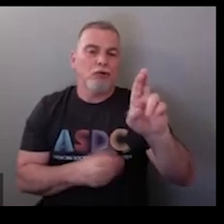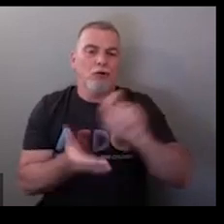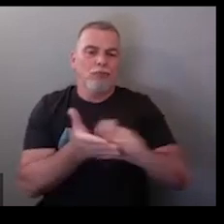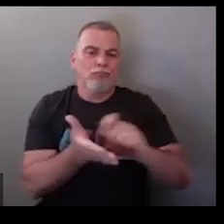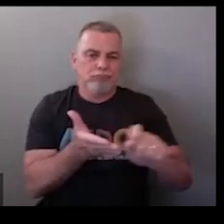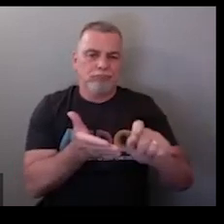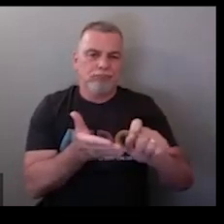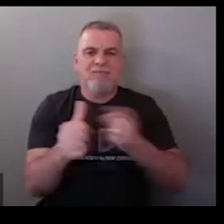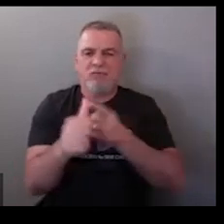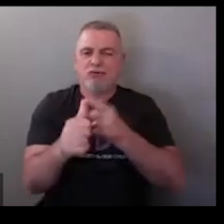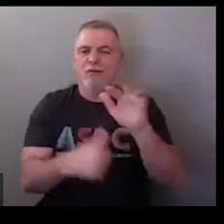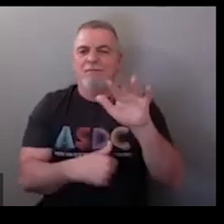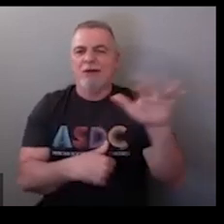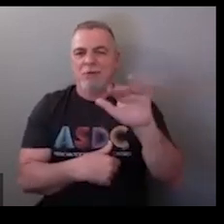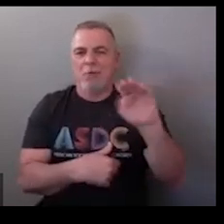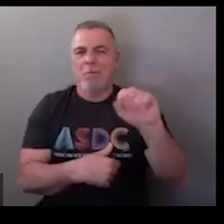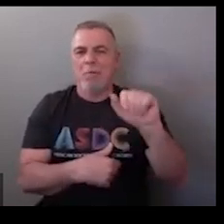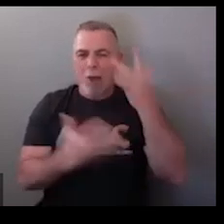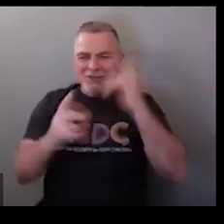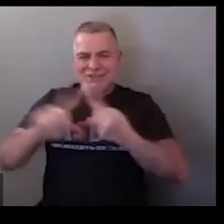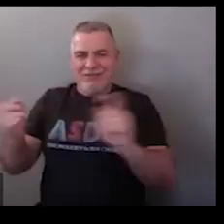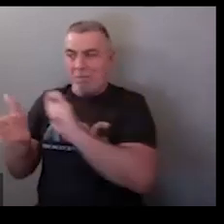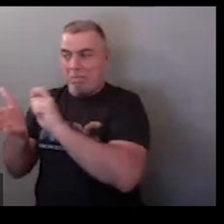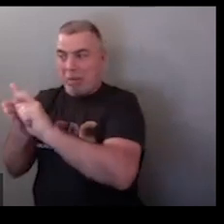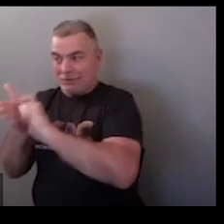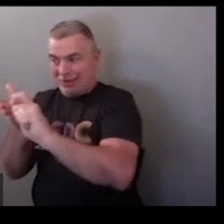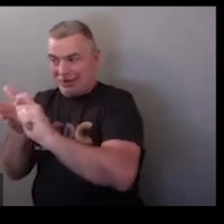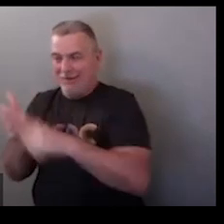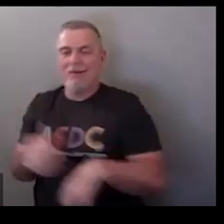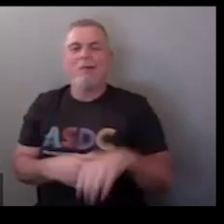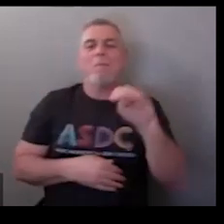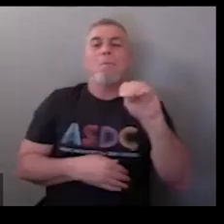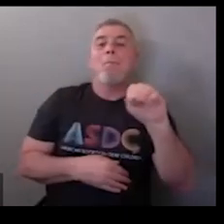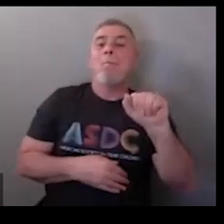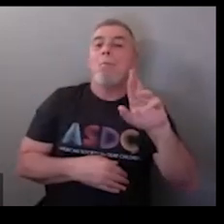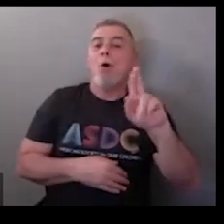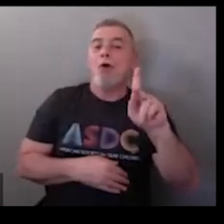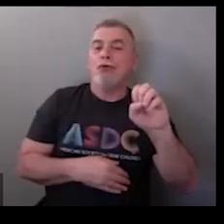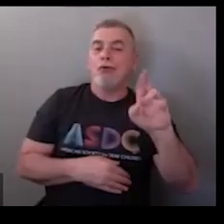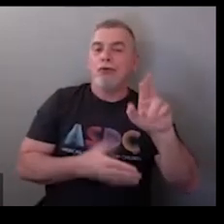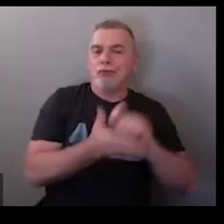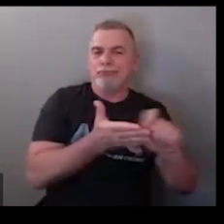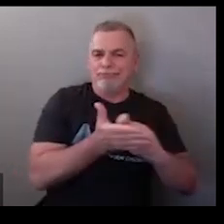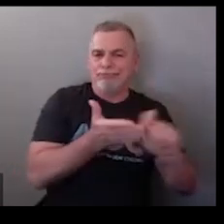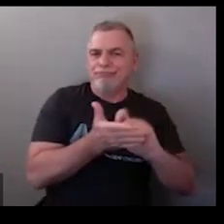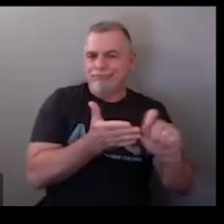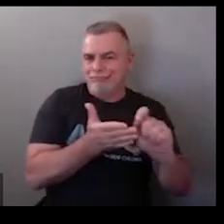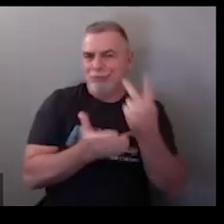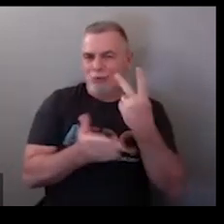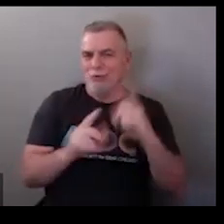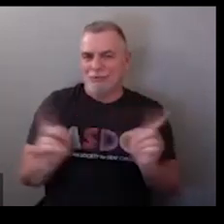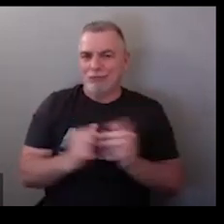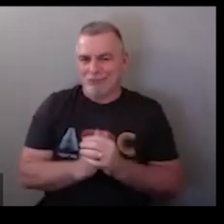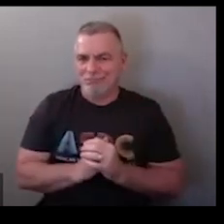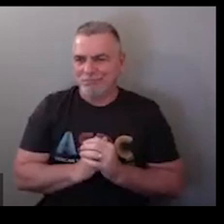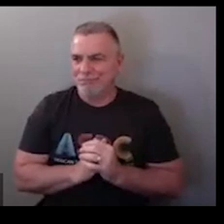marker you would fingerspell that's what's going to tell you the difference between marker versus a